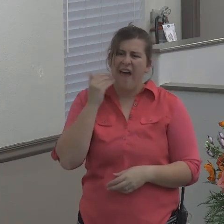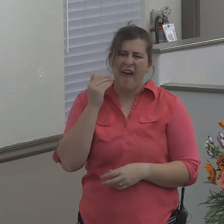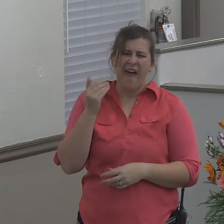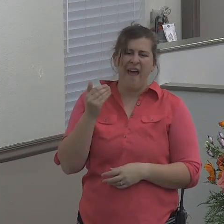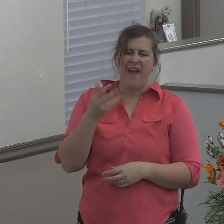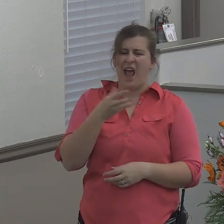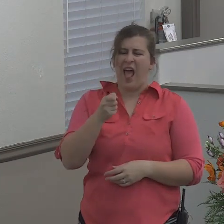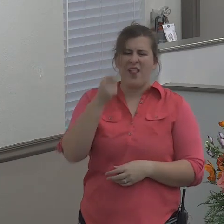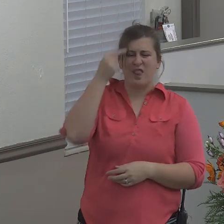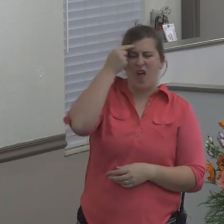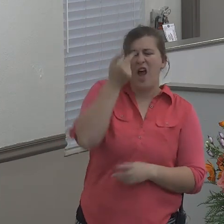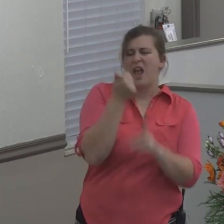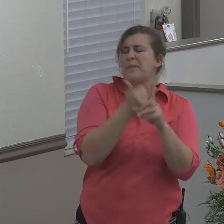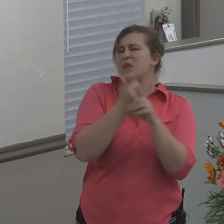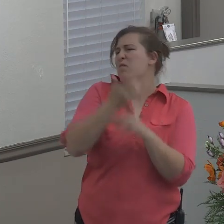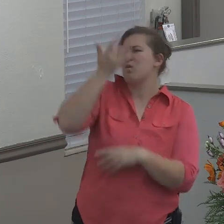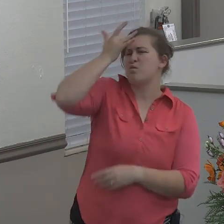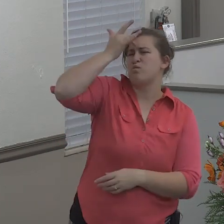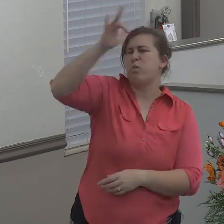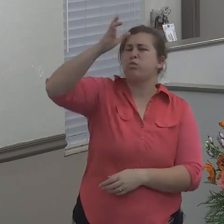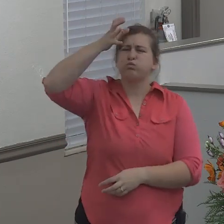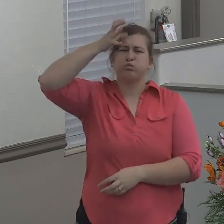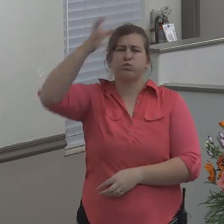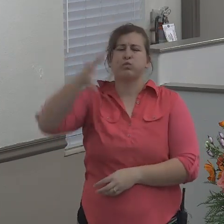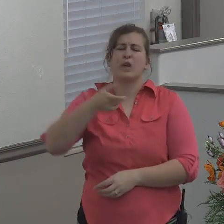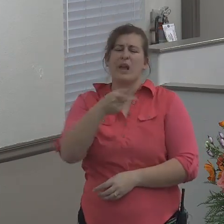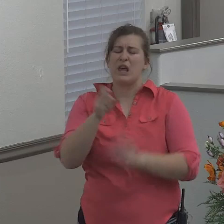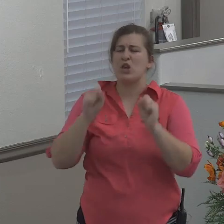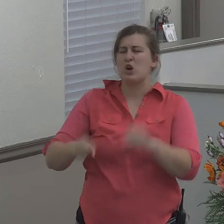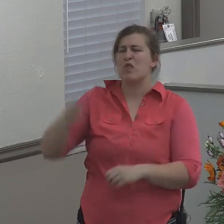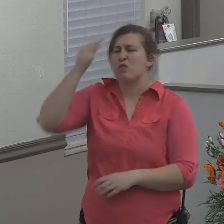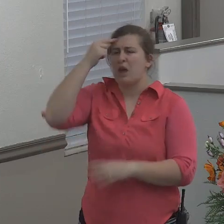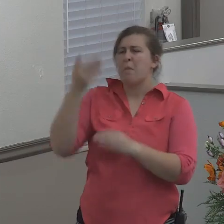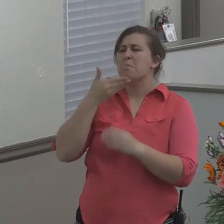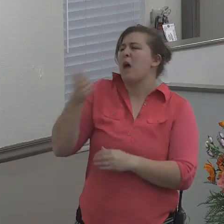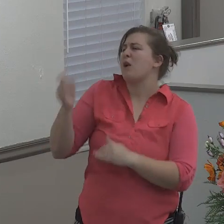even thought he was so smart that he could outsmart God.